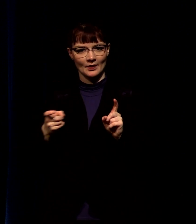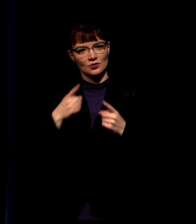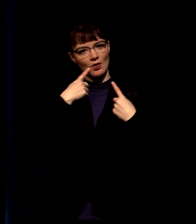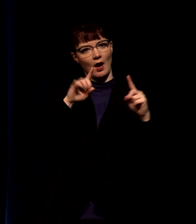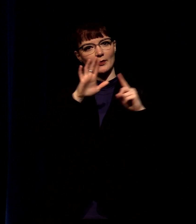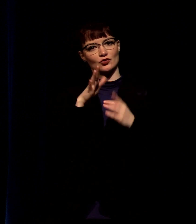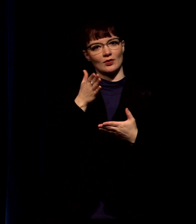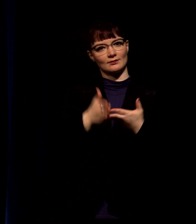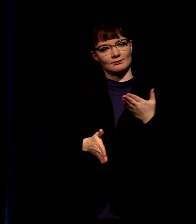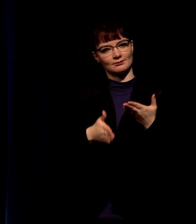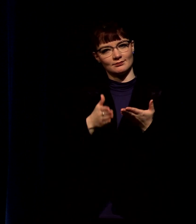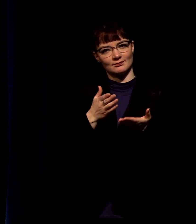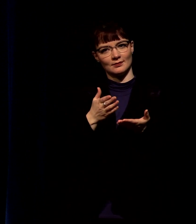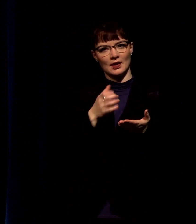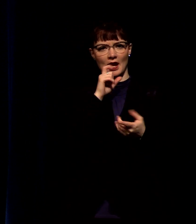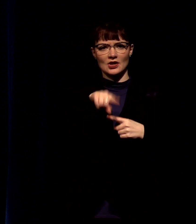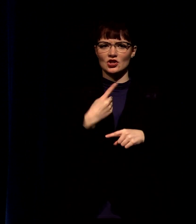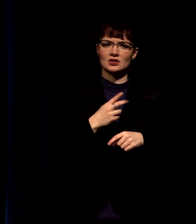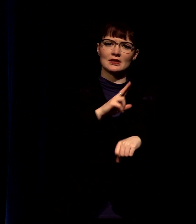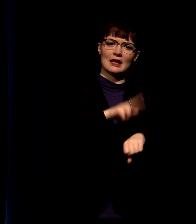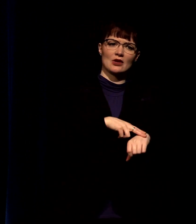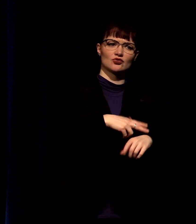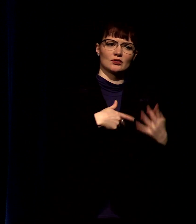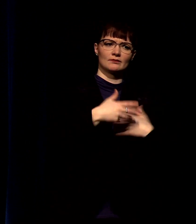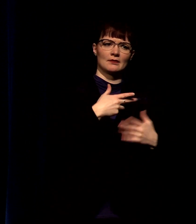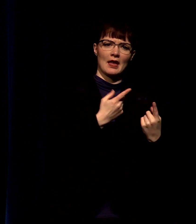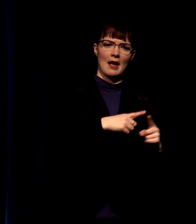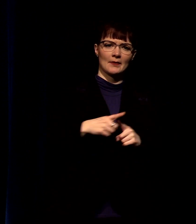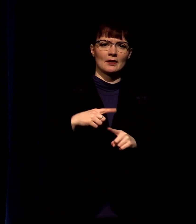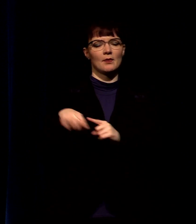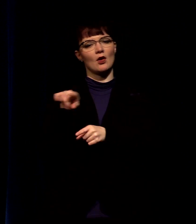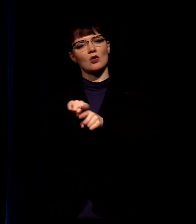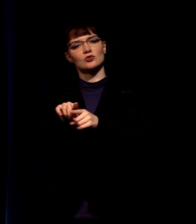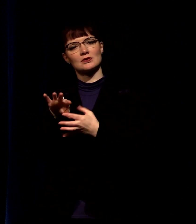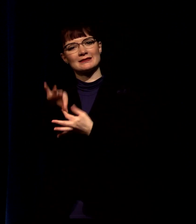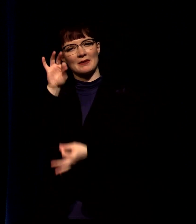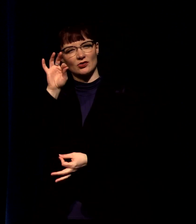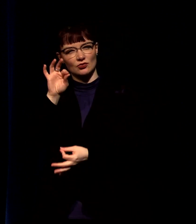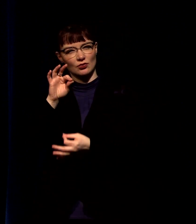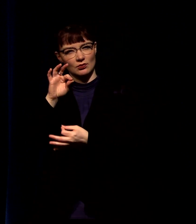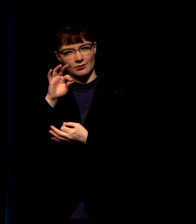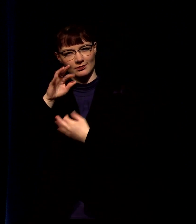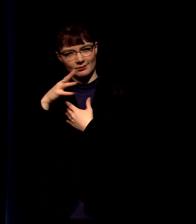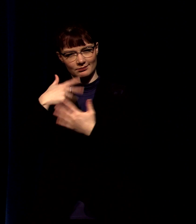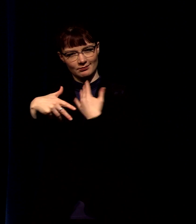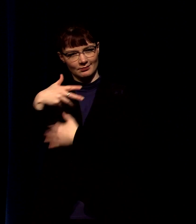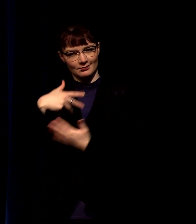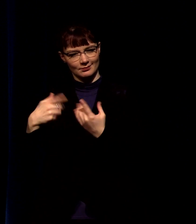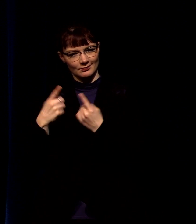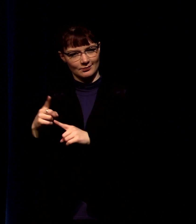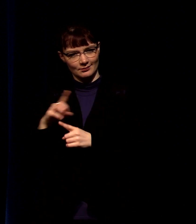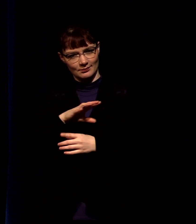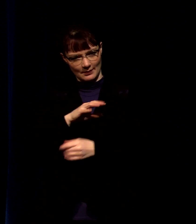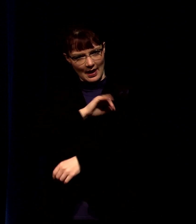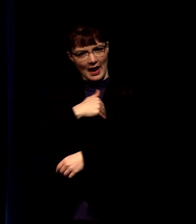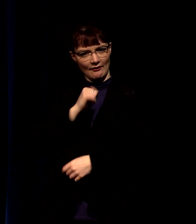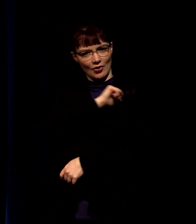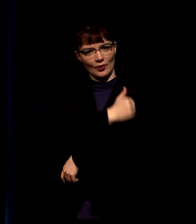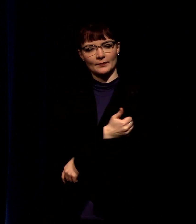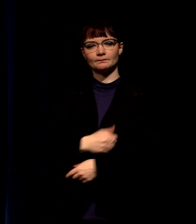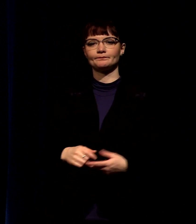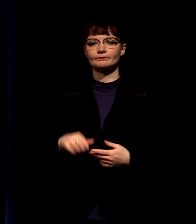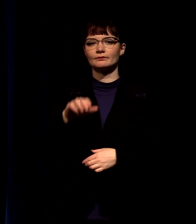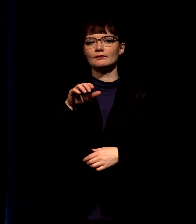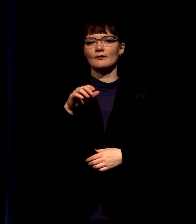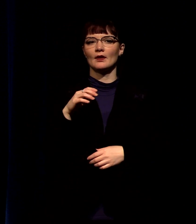you not only do things in the natural realm but you impact what's happening in the unseen world in the supernatural realm and then the last part of this you get assignment then